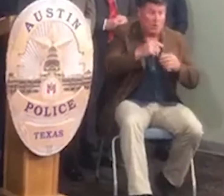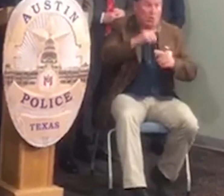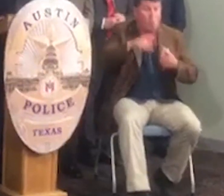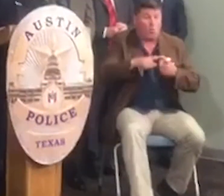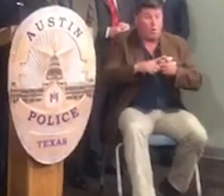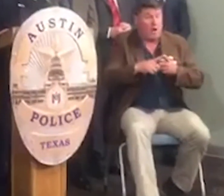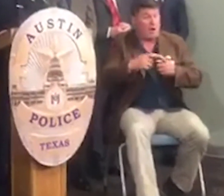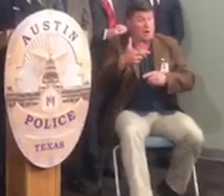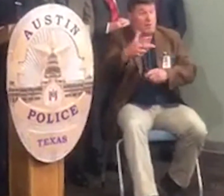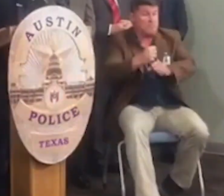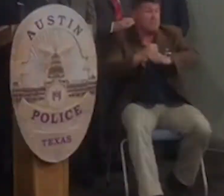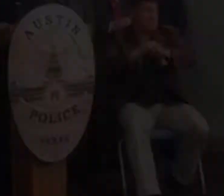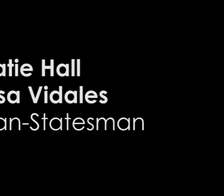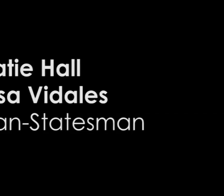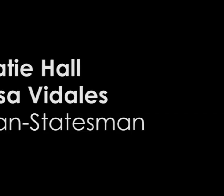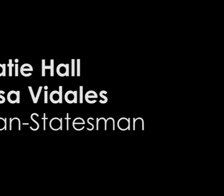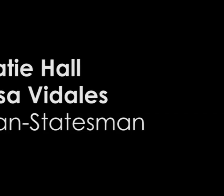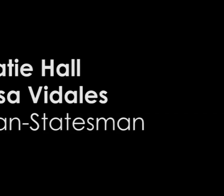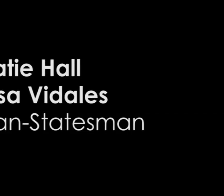the explosion were significant.